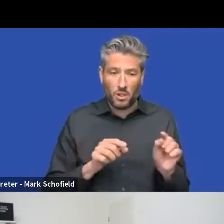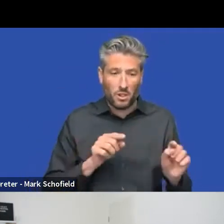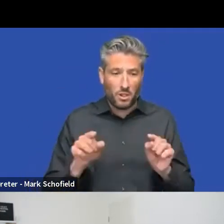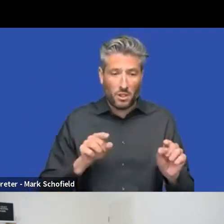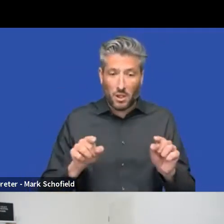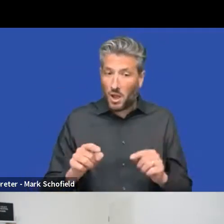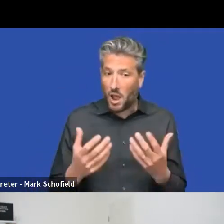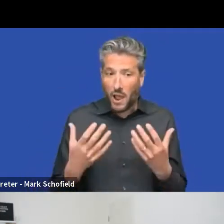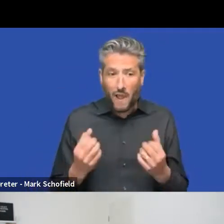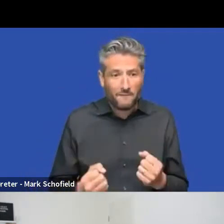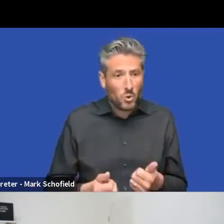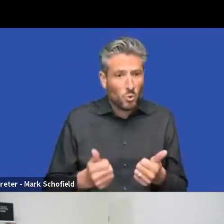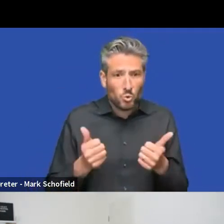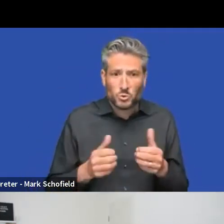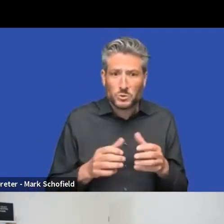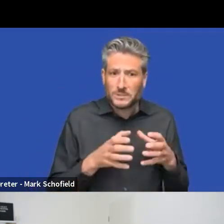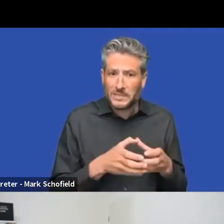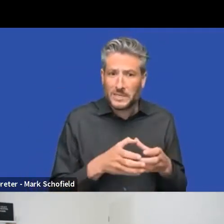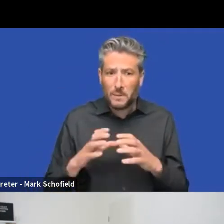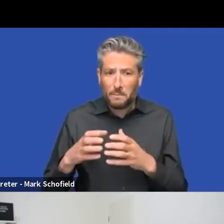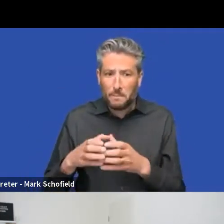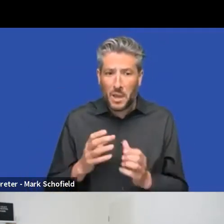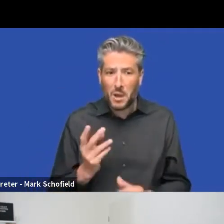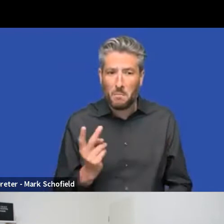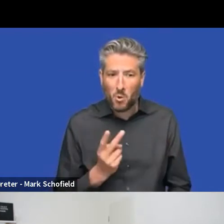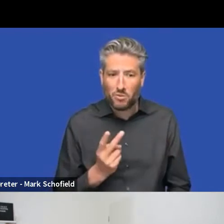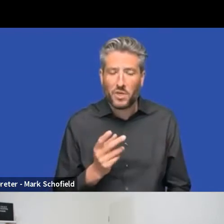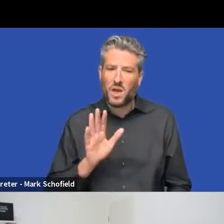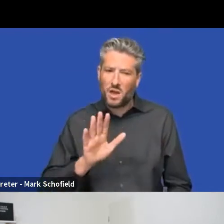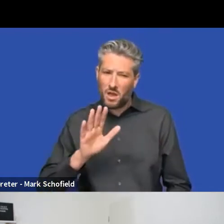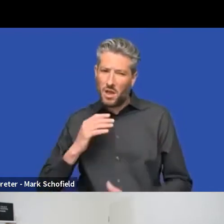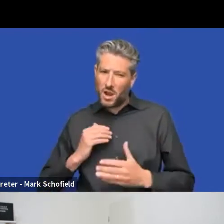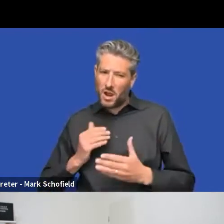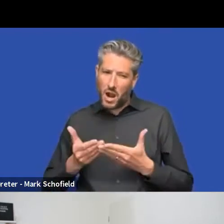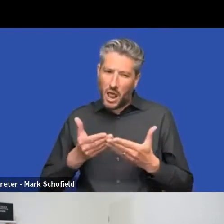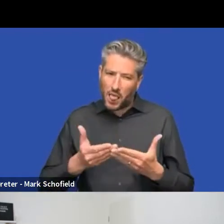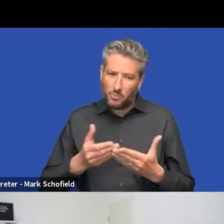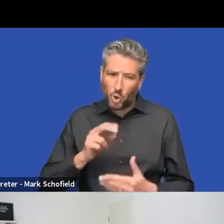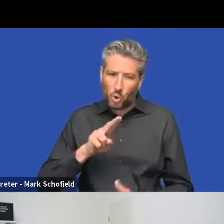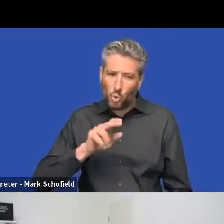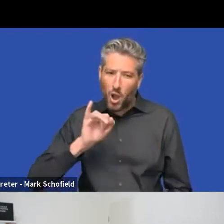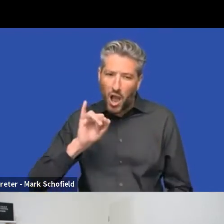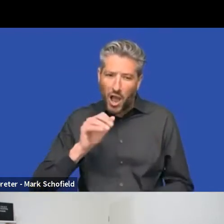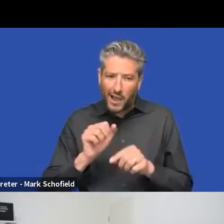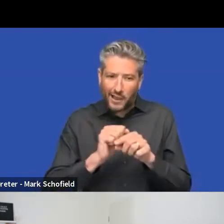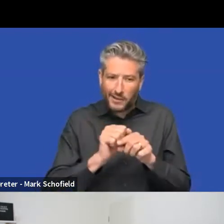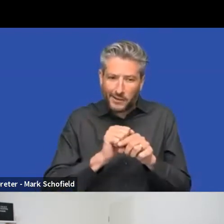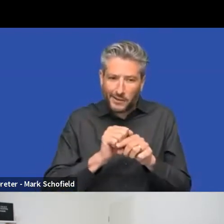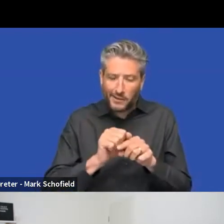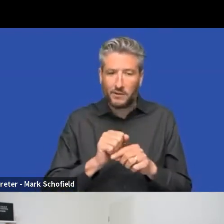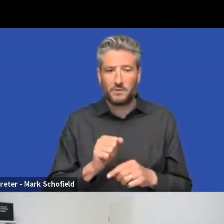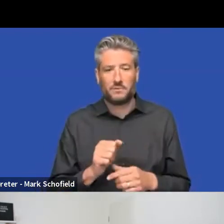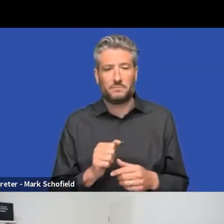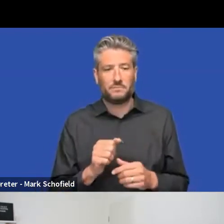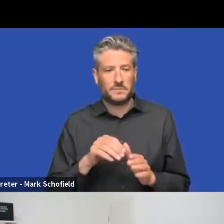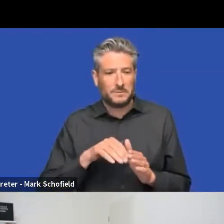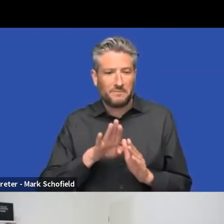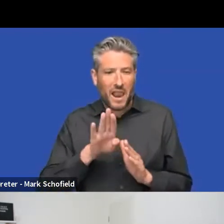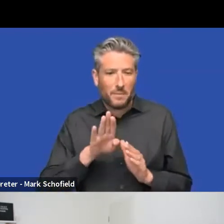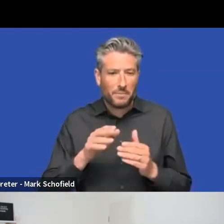need a, a little bit help with the UI or UX or, or just the development of the front end. Uh, and then, uh, they can bring in, uh, some of us,